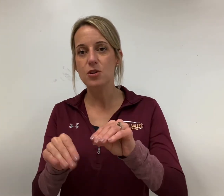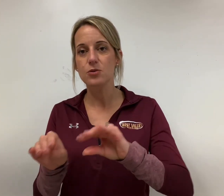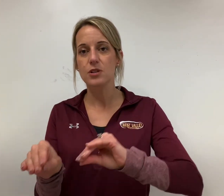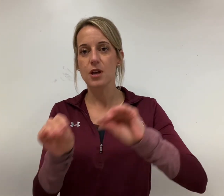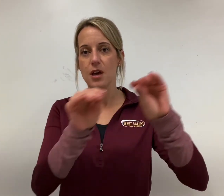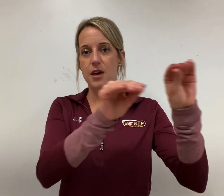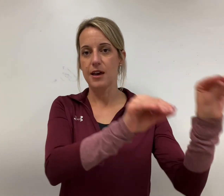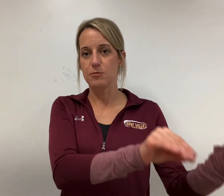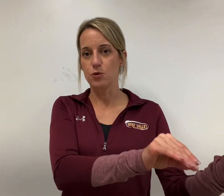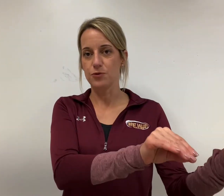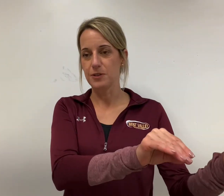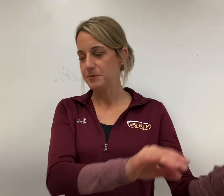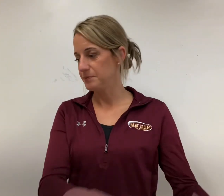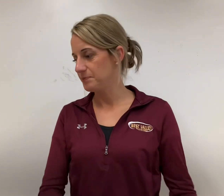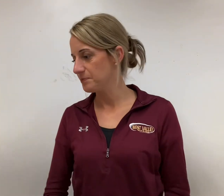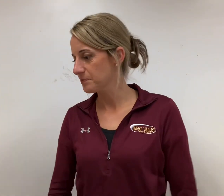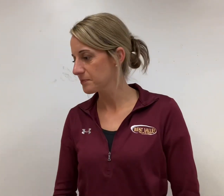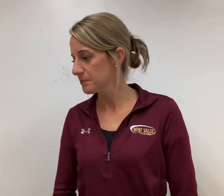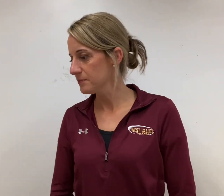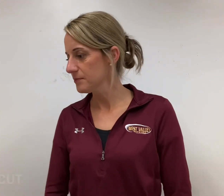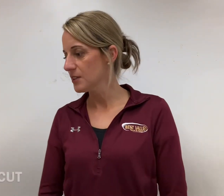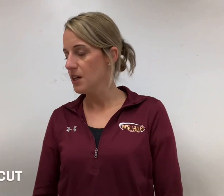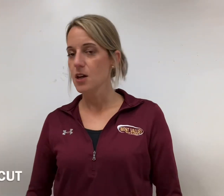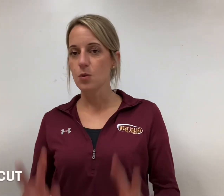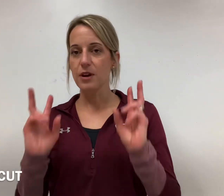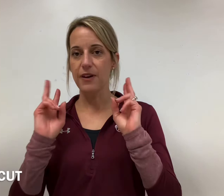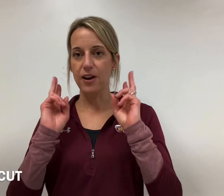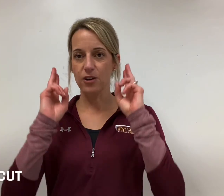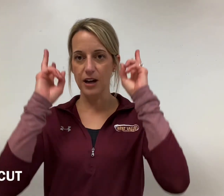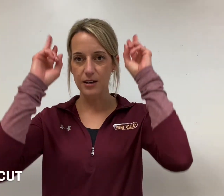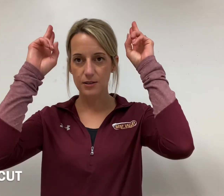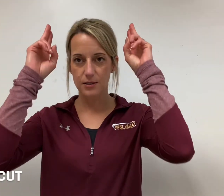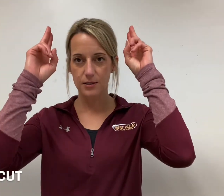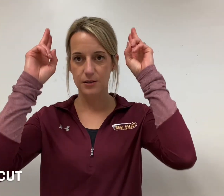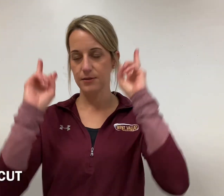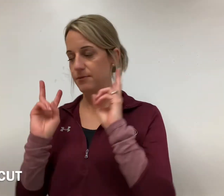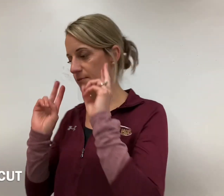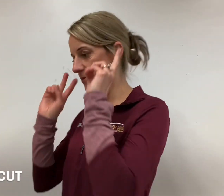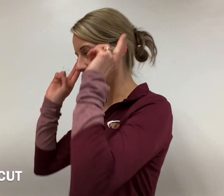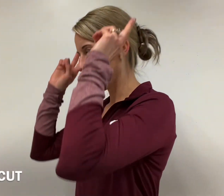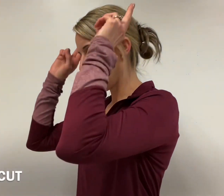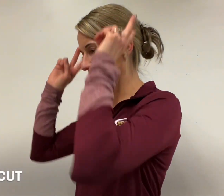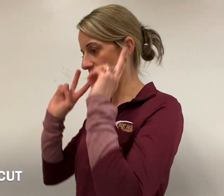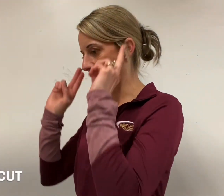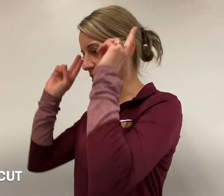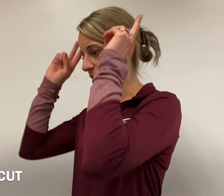and move we have haircut getting a haircut